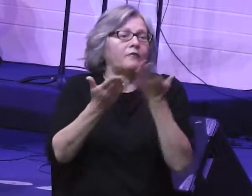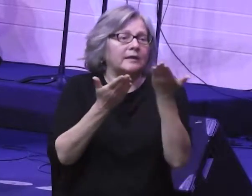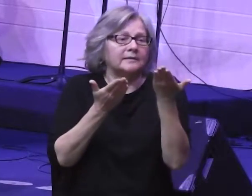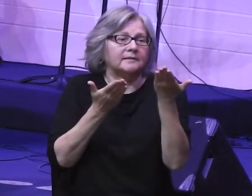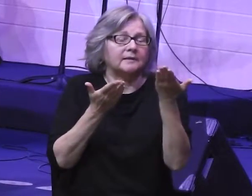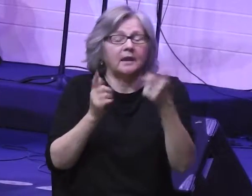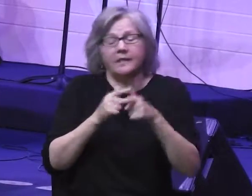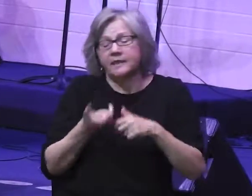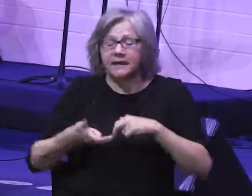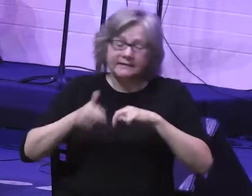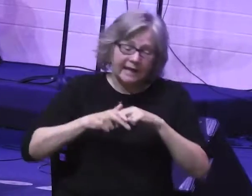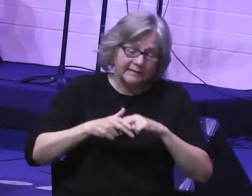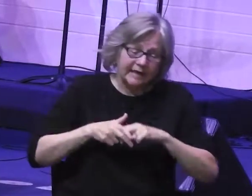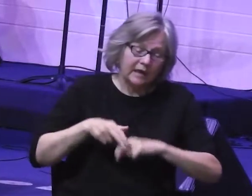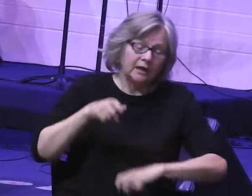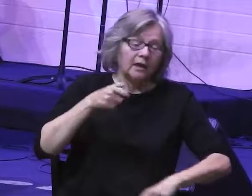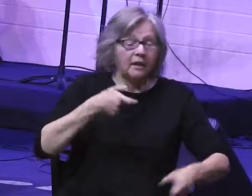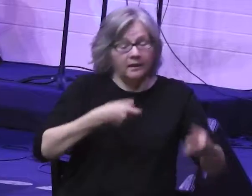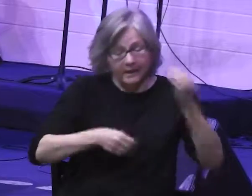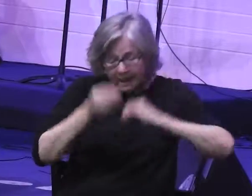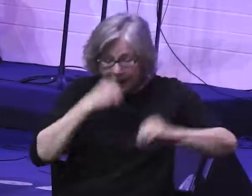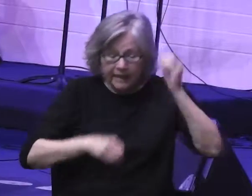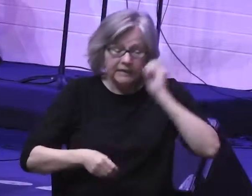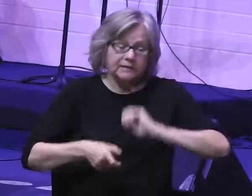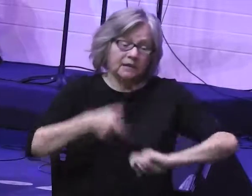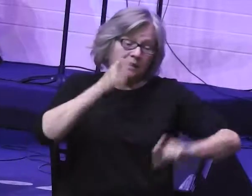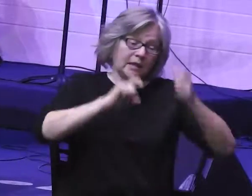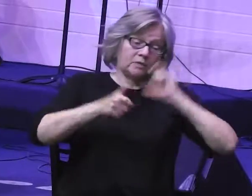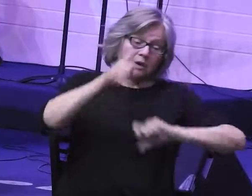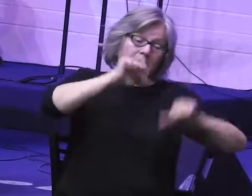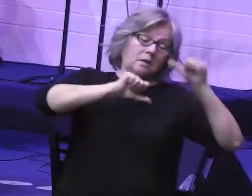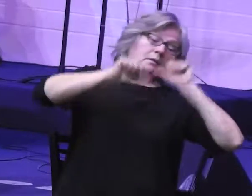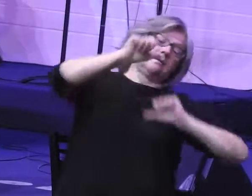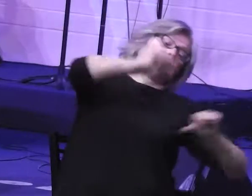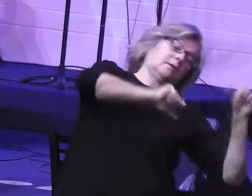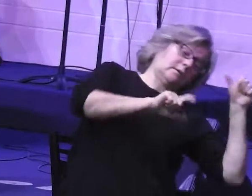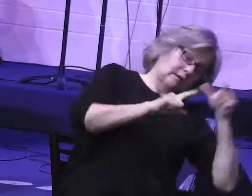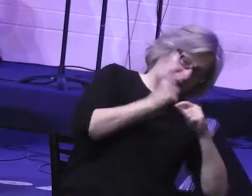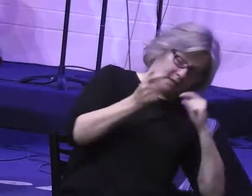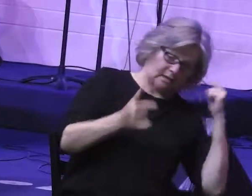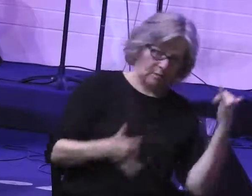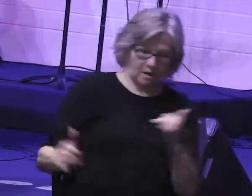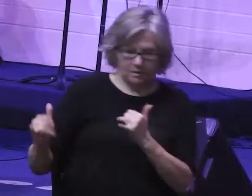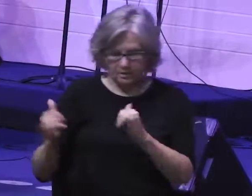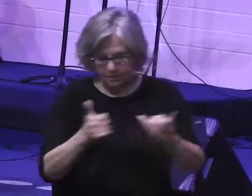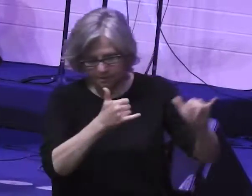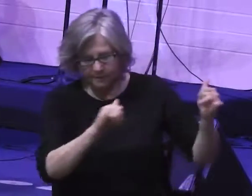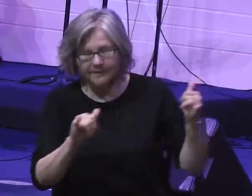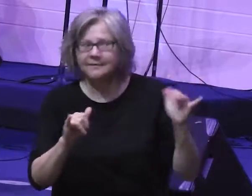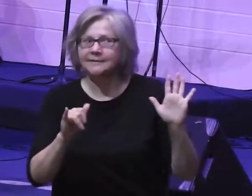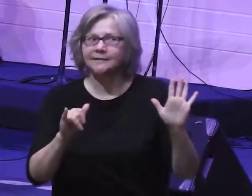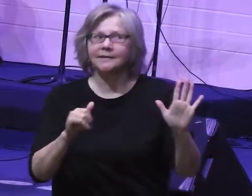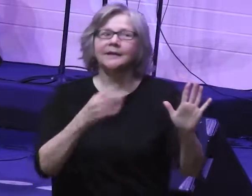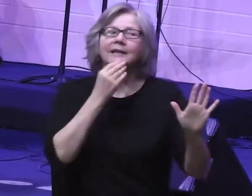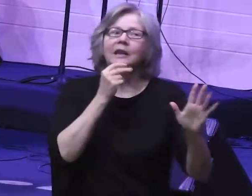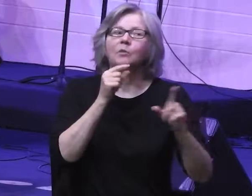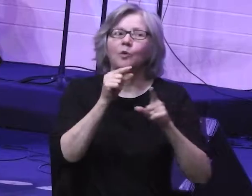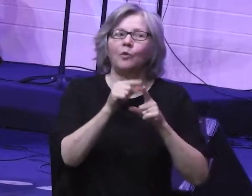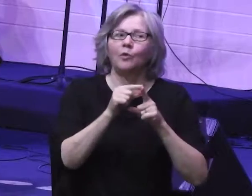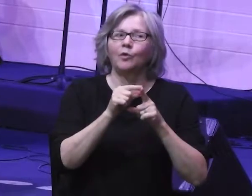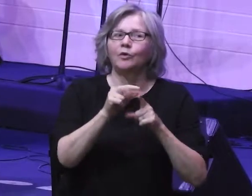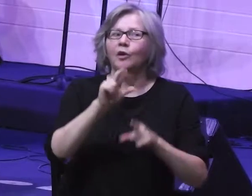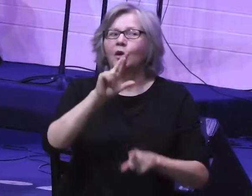sat down to eat and drink and got up to indulge in revelry. And just so you know, the Hebrew word that's